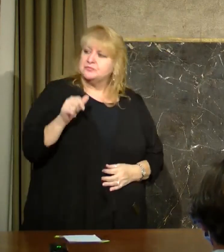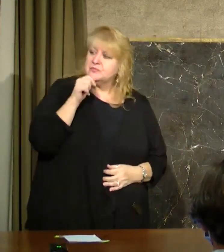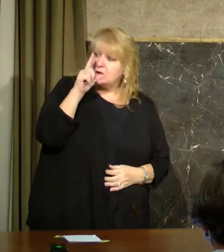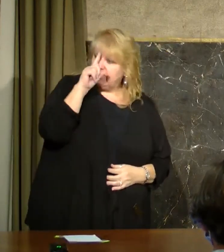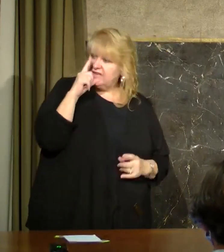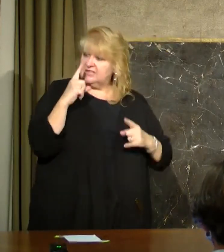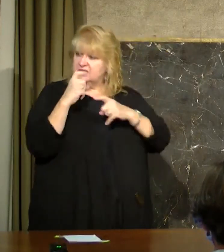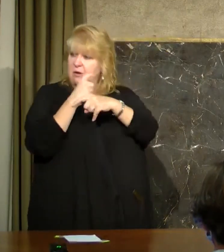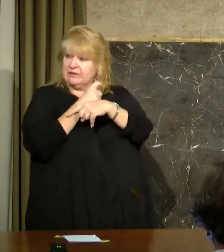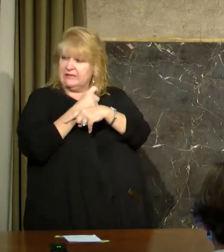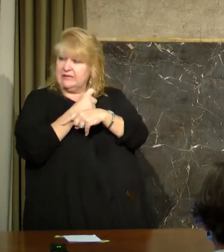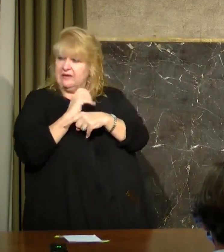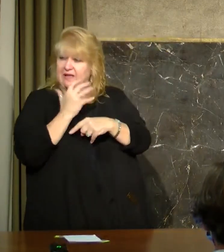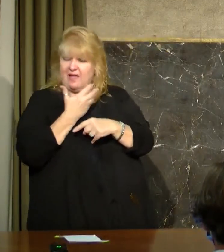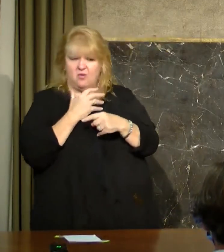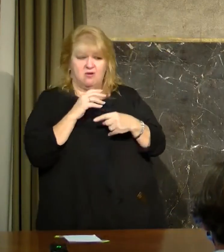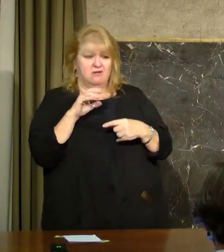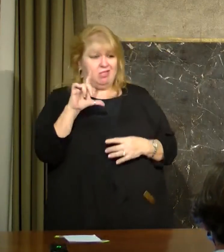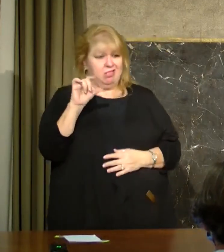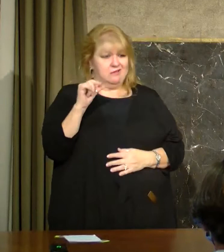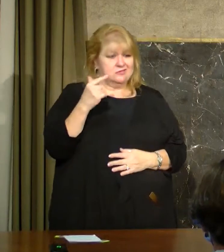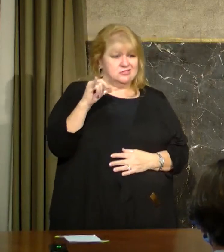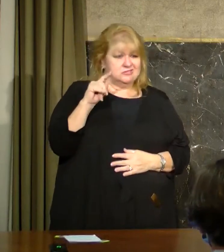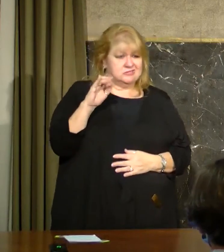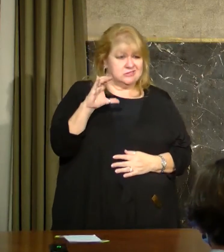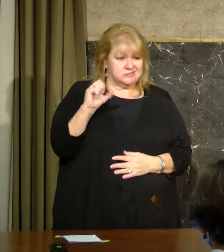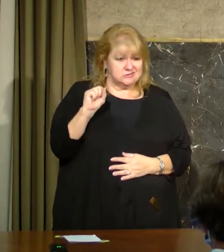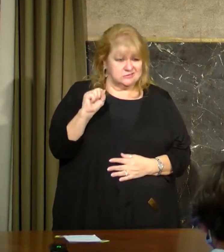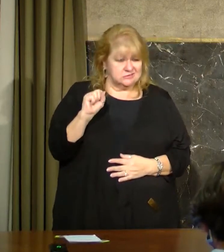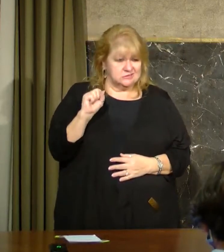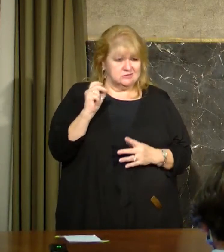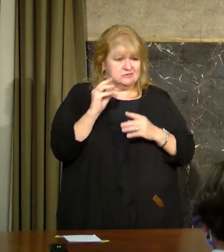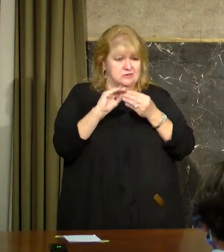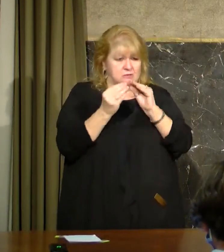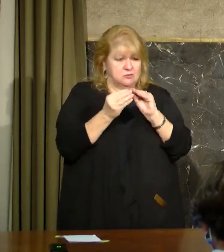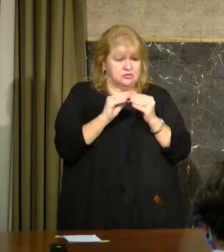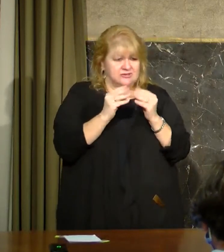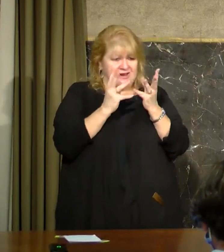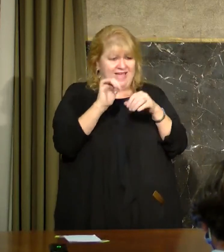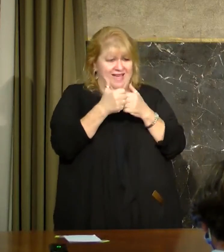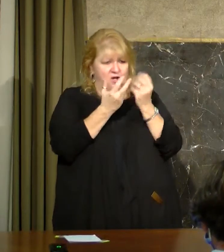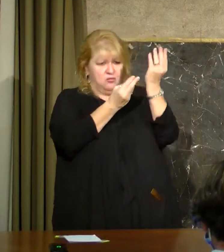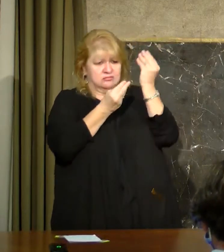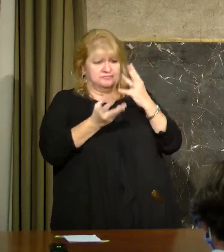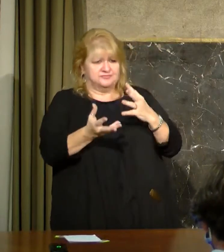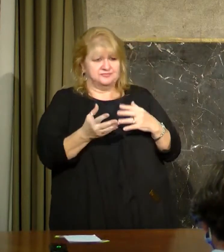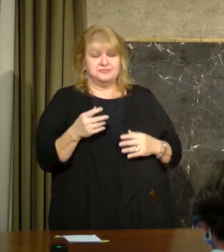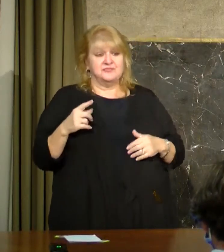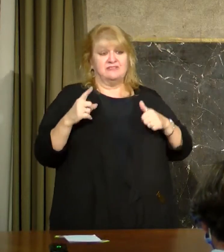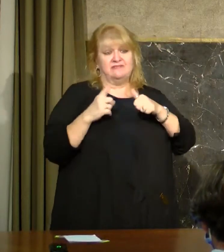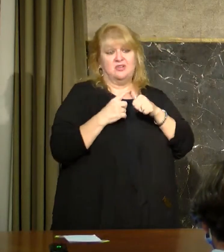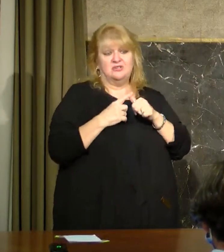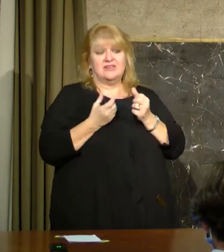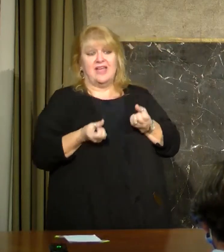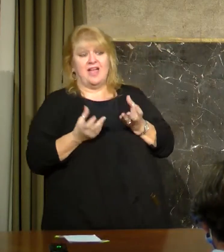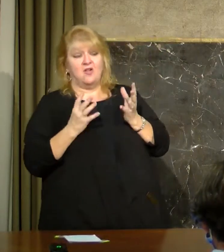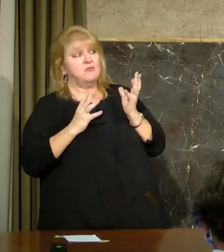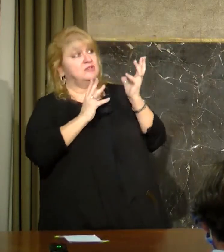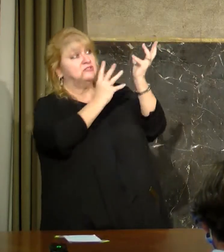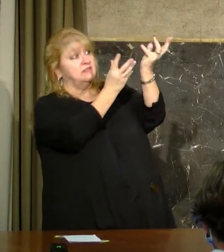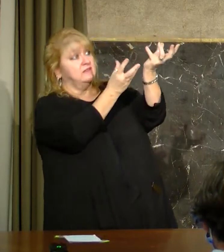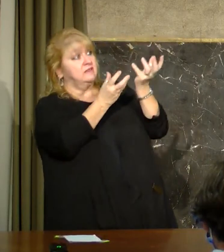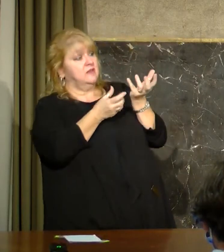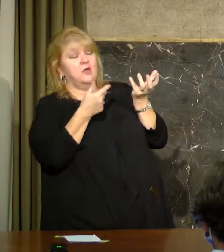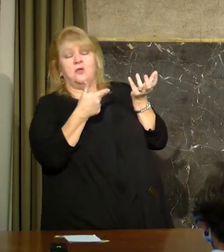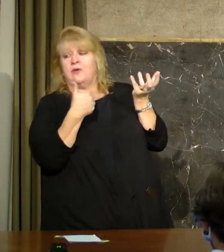complicating the logistics. mean, I really feel now that the biggest limiting factor for us is how much vaccine is being made available to the state.